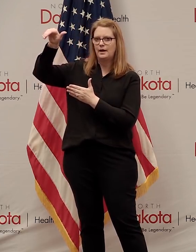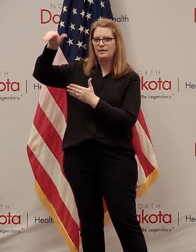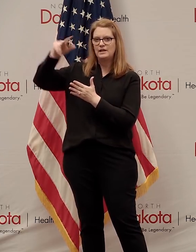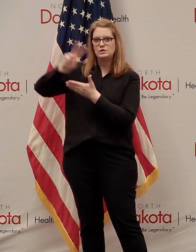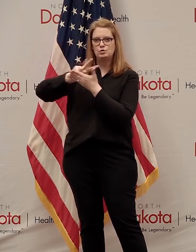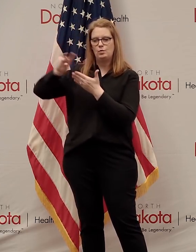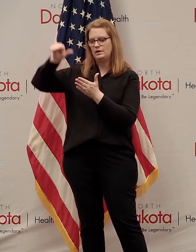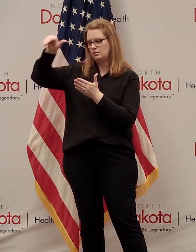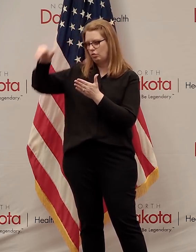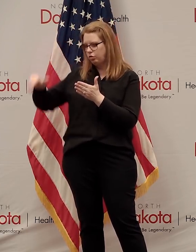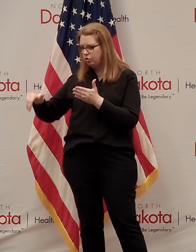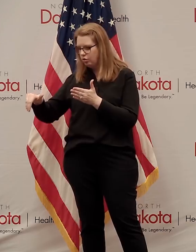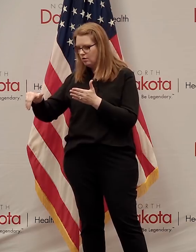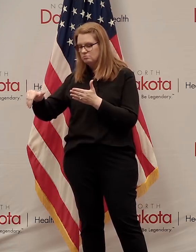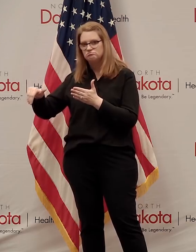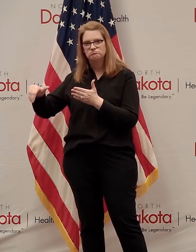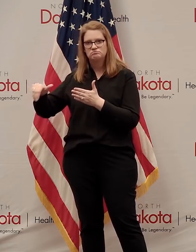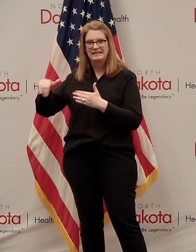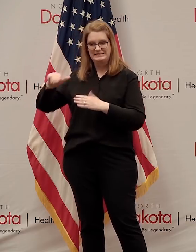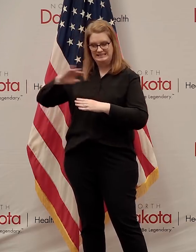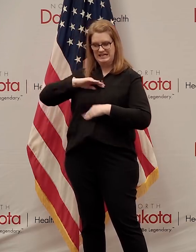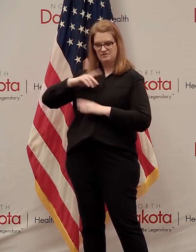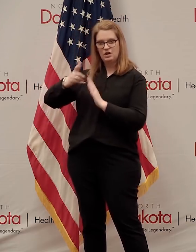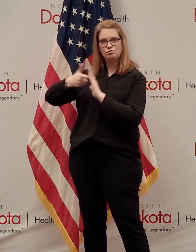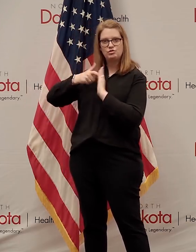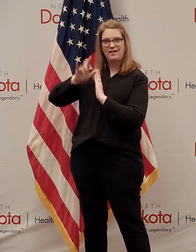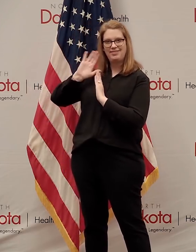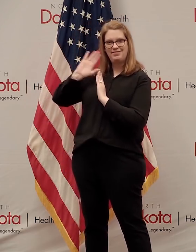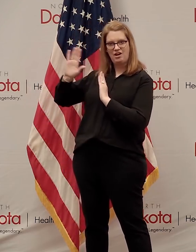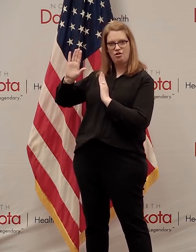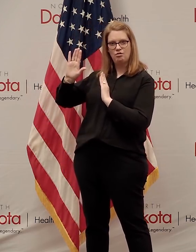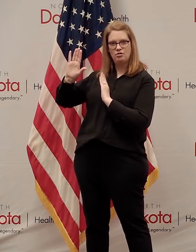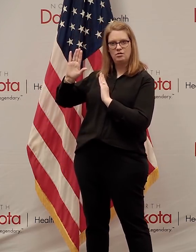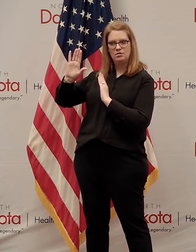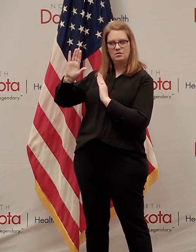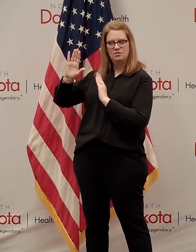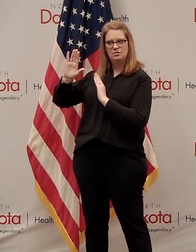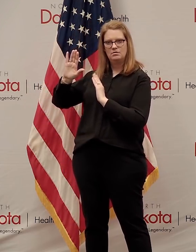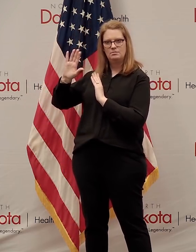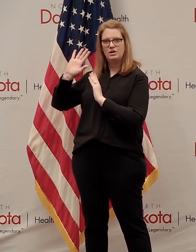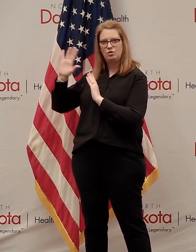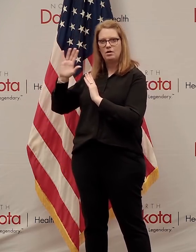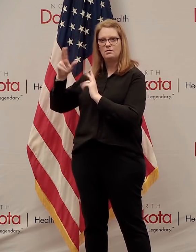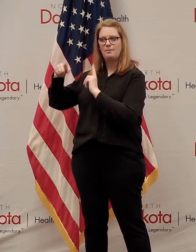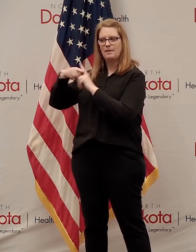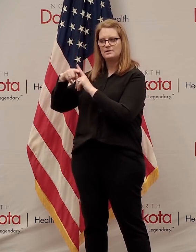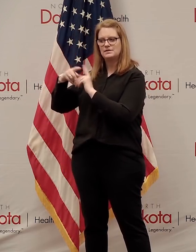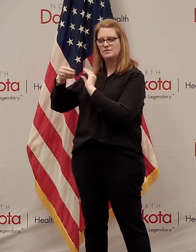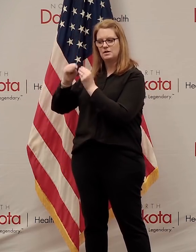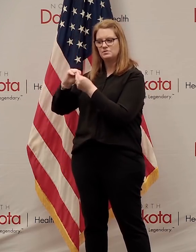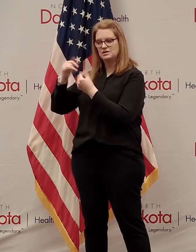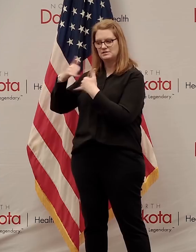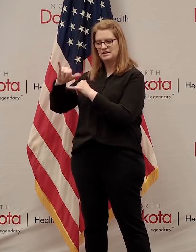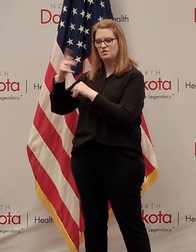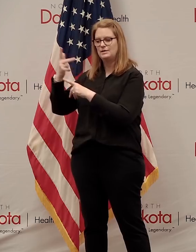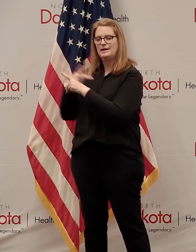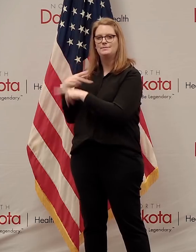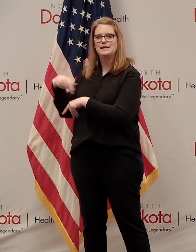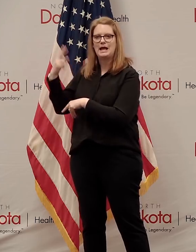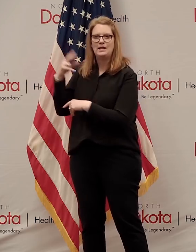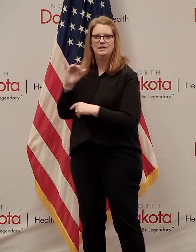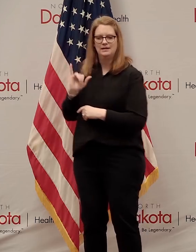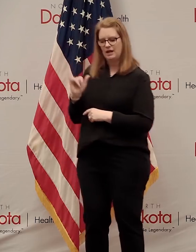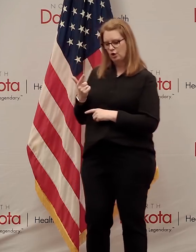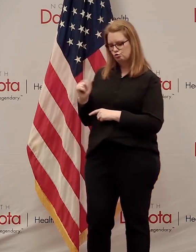for two weeks, you could be meeting the White House criteria. But your number might be three times as high as us. I think Georgia, for